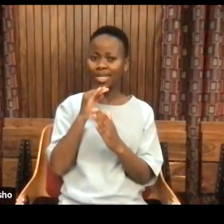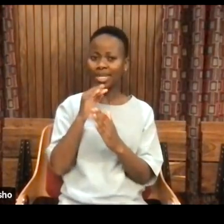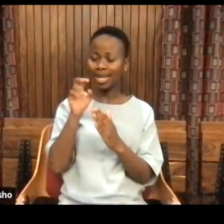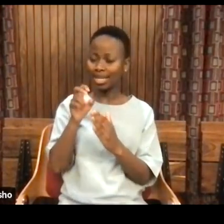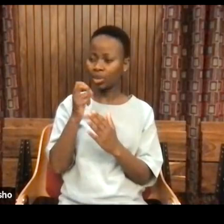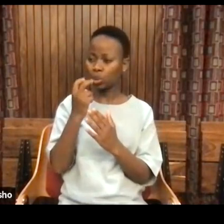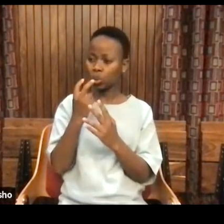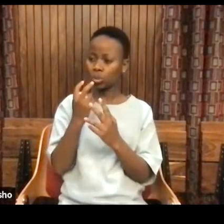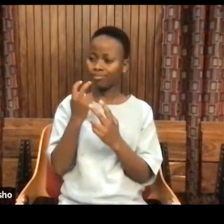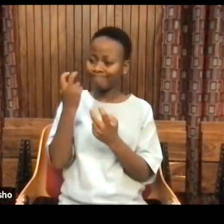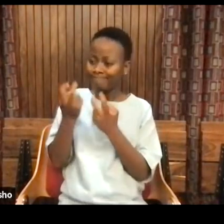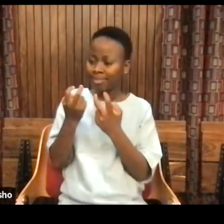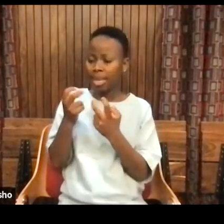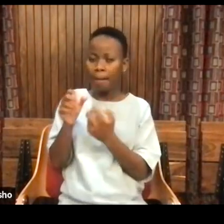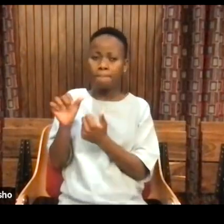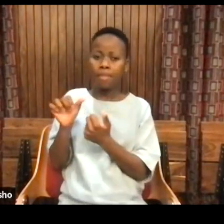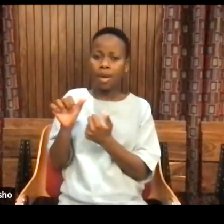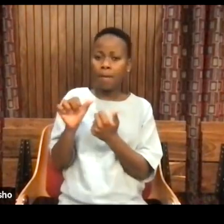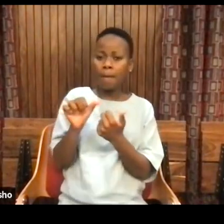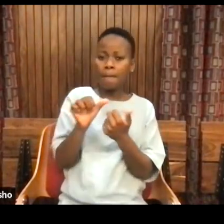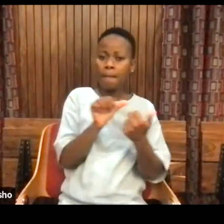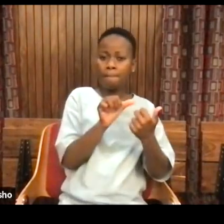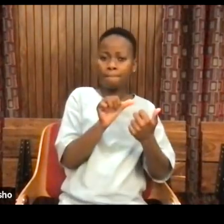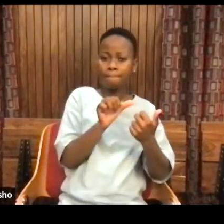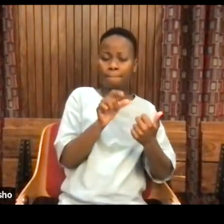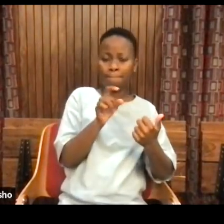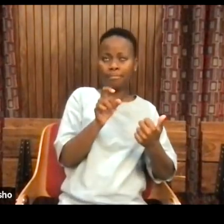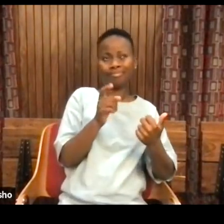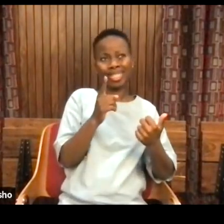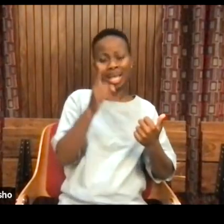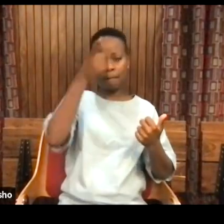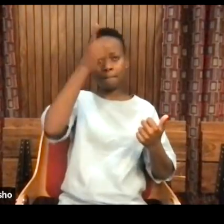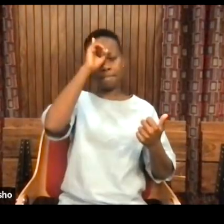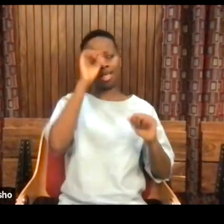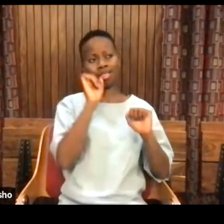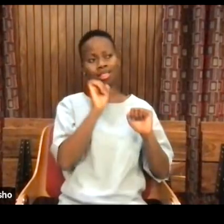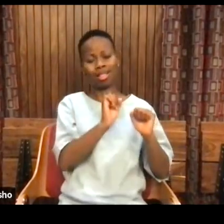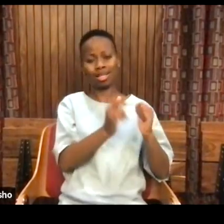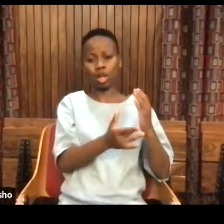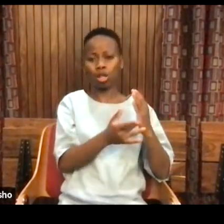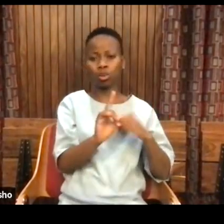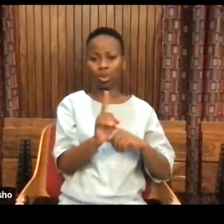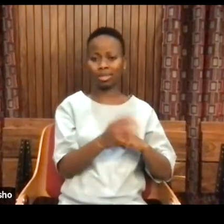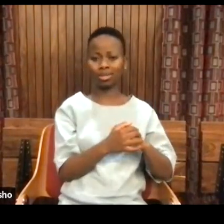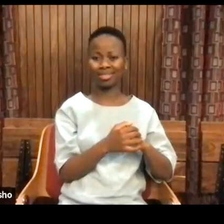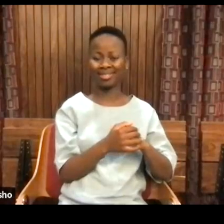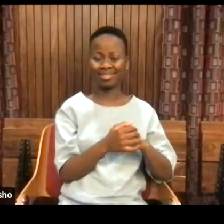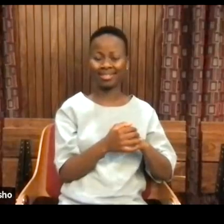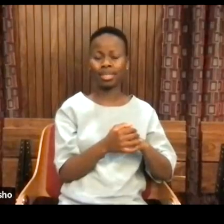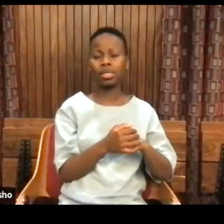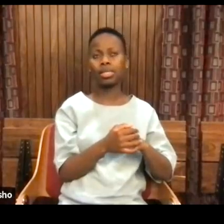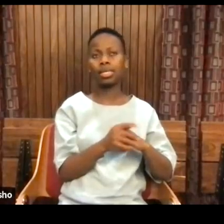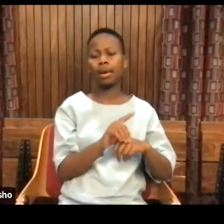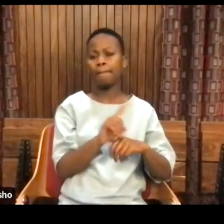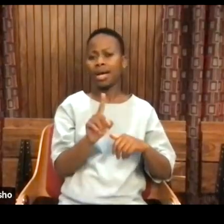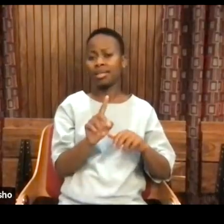find what is like our black forms of technology, but then the other side, which is that,